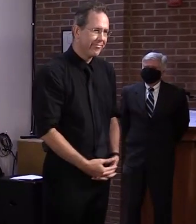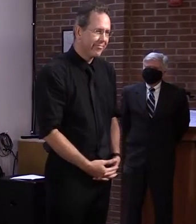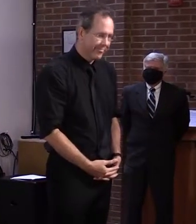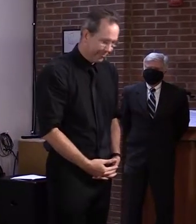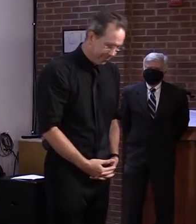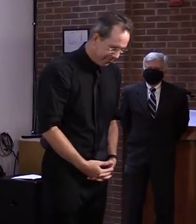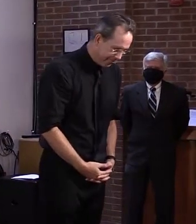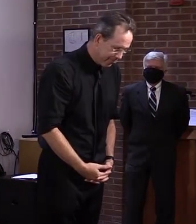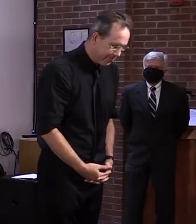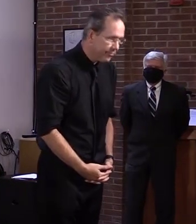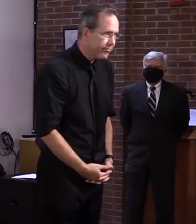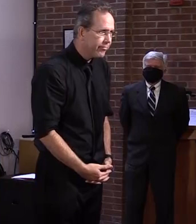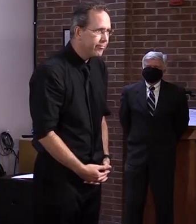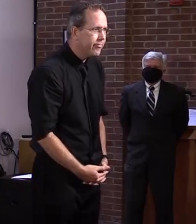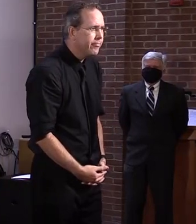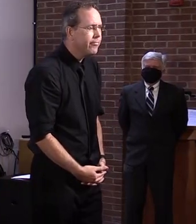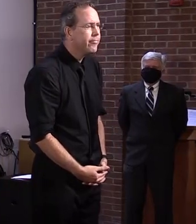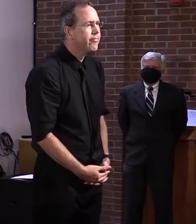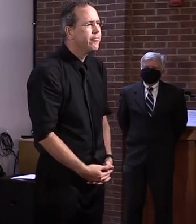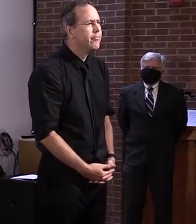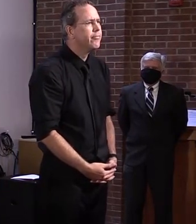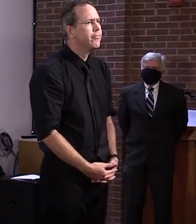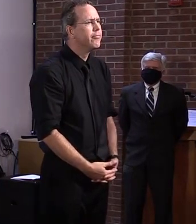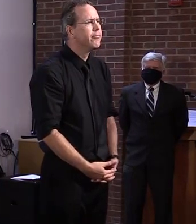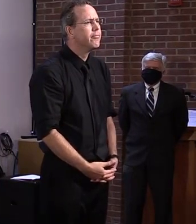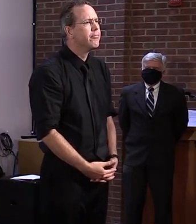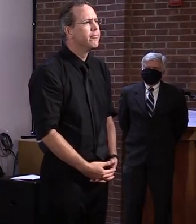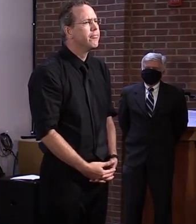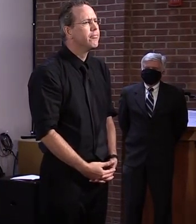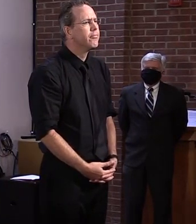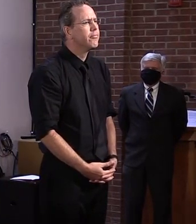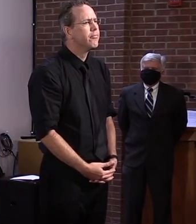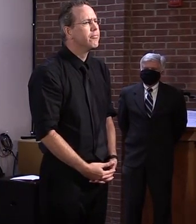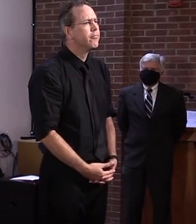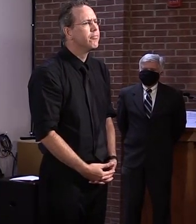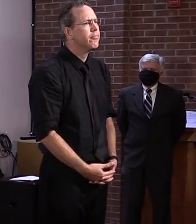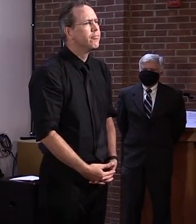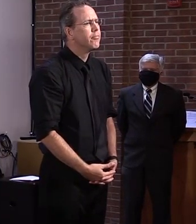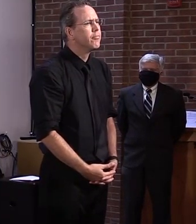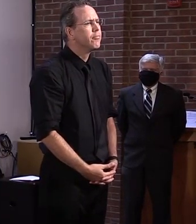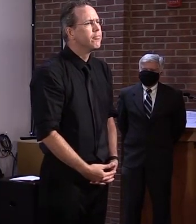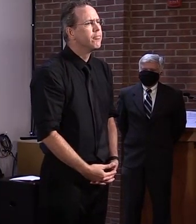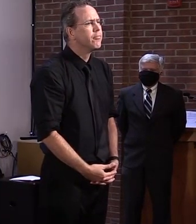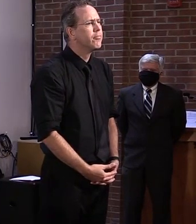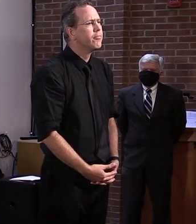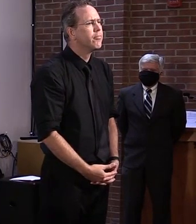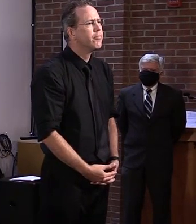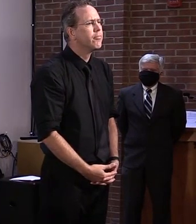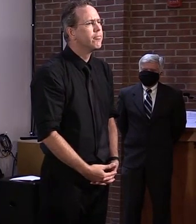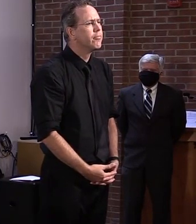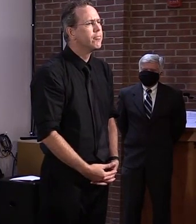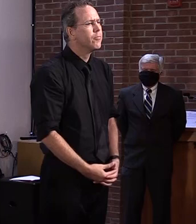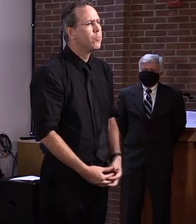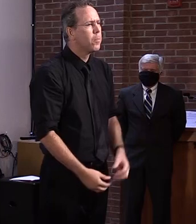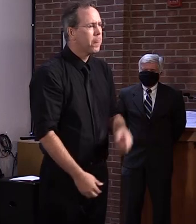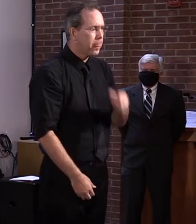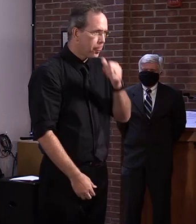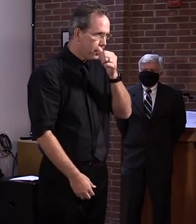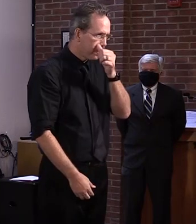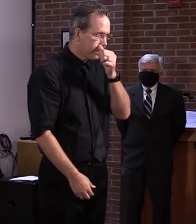Great, thanks. Um, uh, one for, uh, Dr. Levine and, and one for Ms. Minoli, if I may. Um,